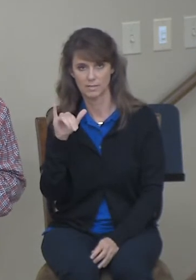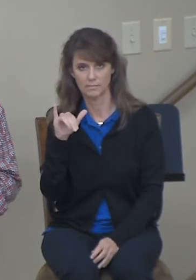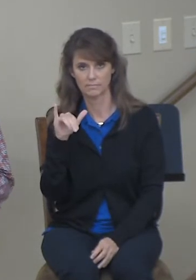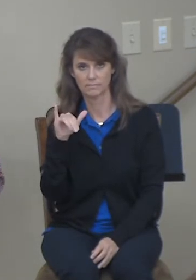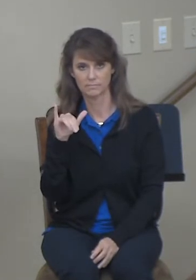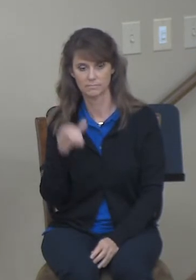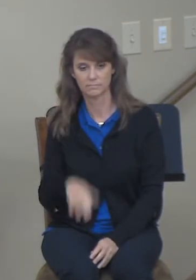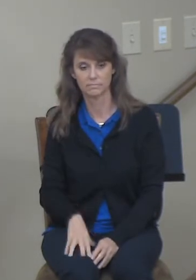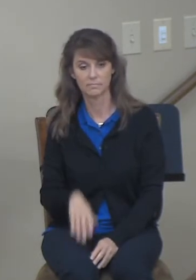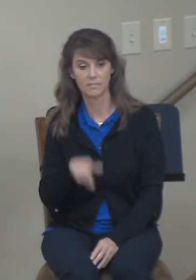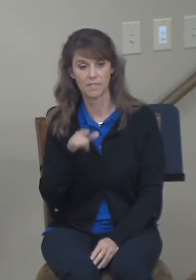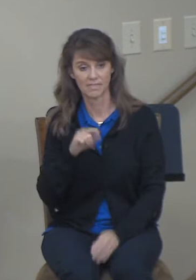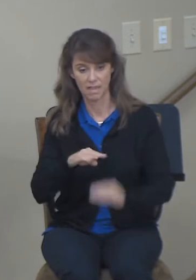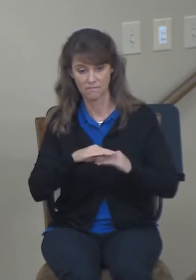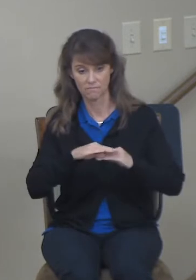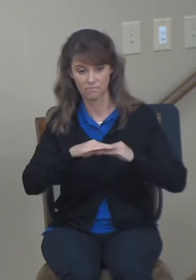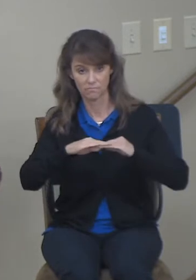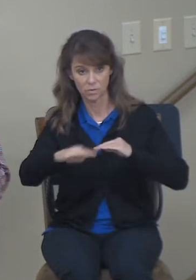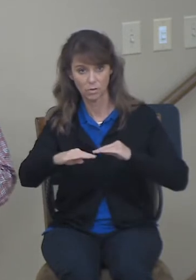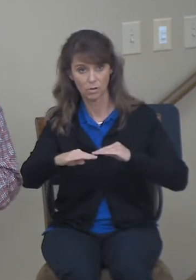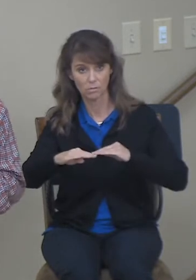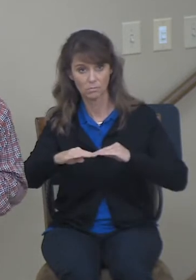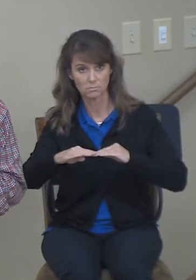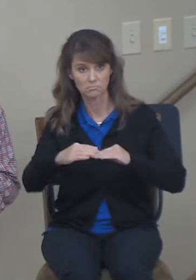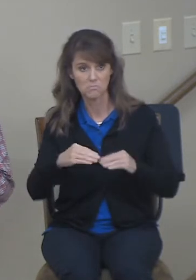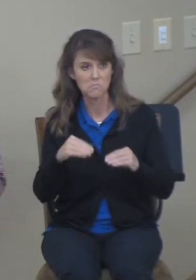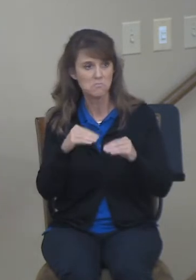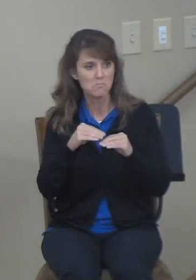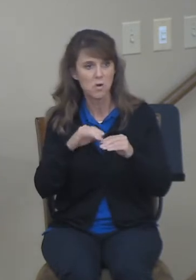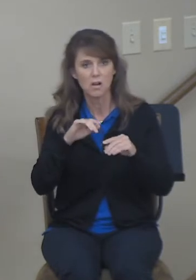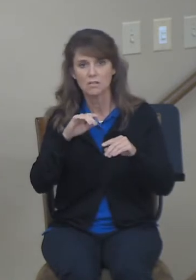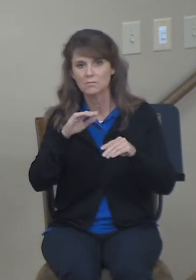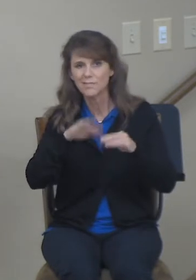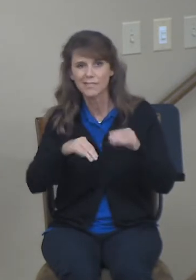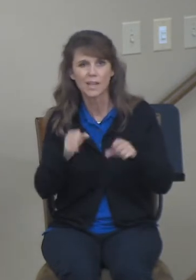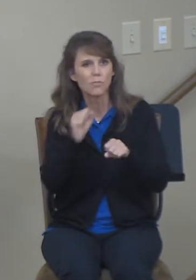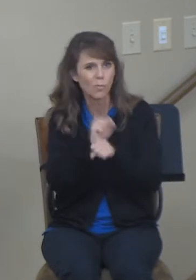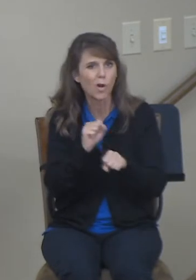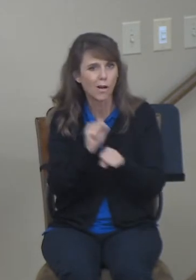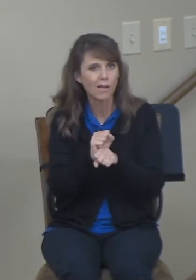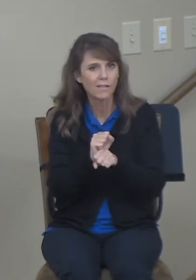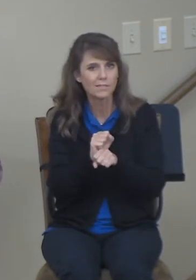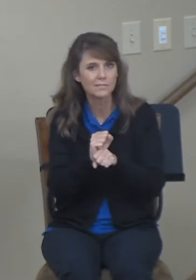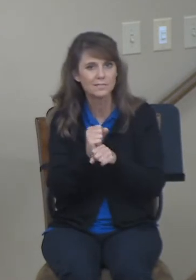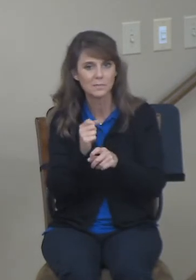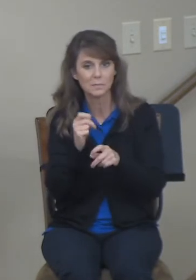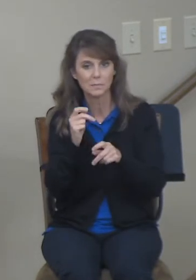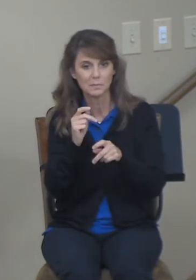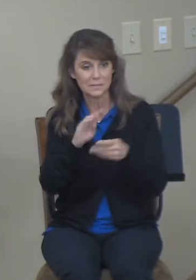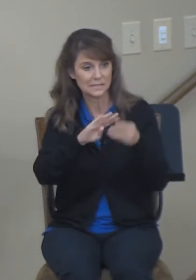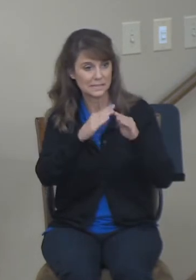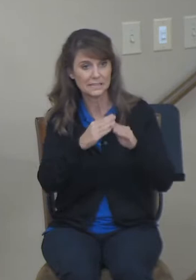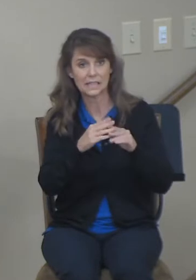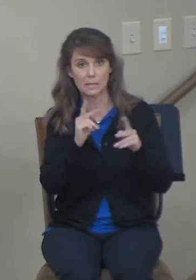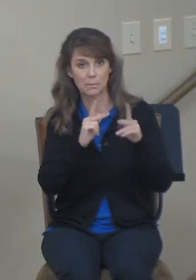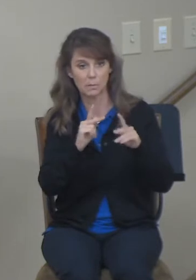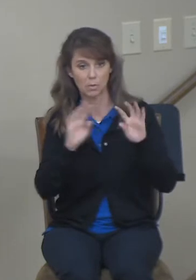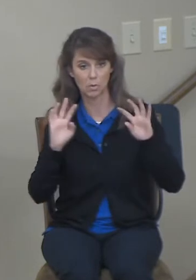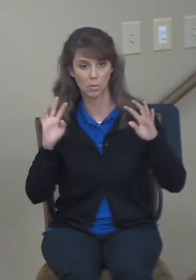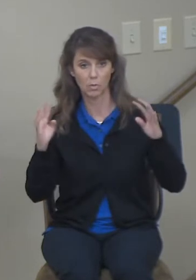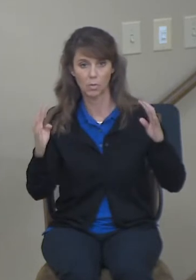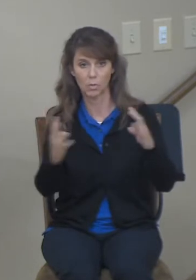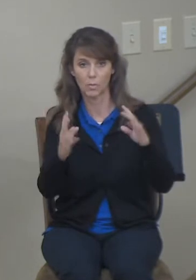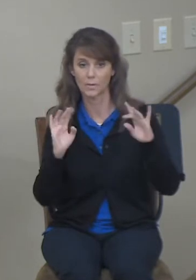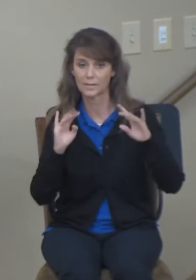floor, though, was more than just a place of work. It was a communal gathering place. Many of the feasts throughout the Old